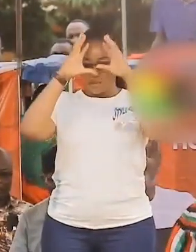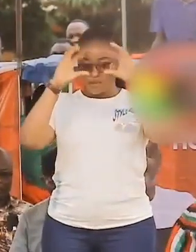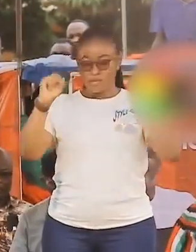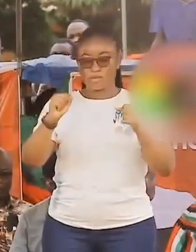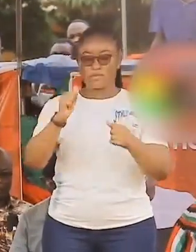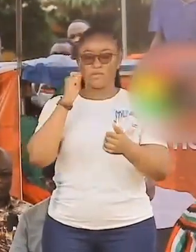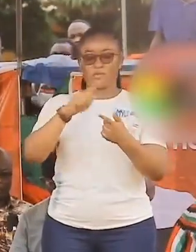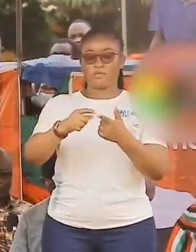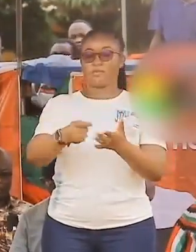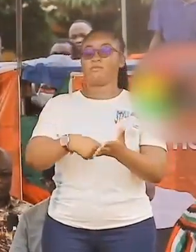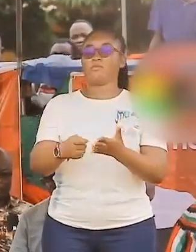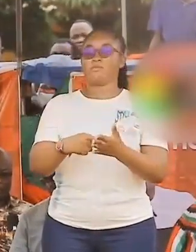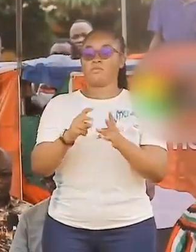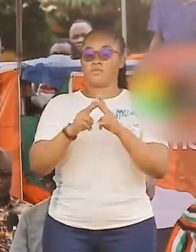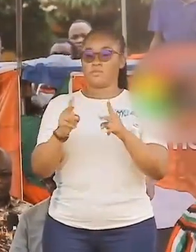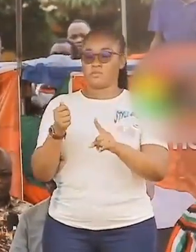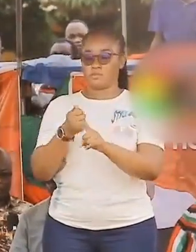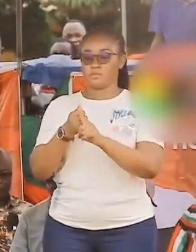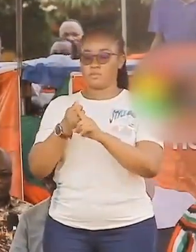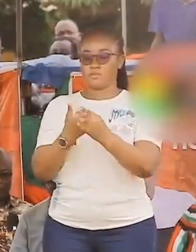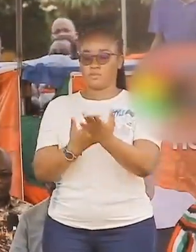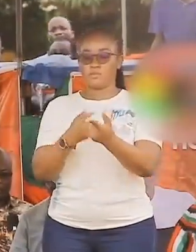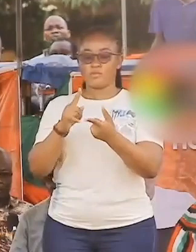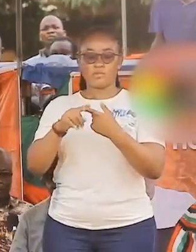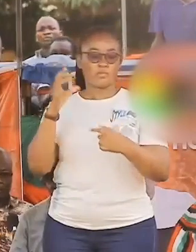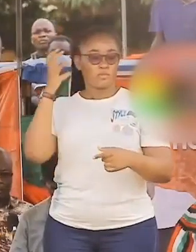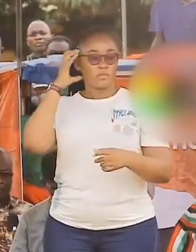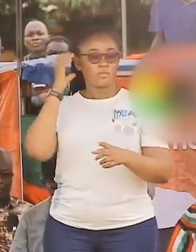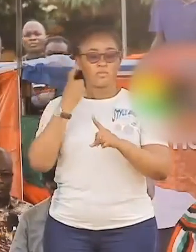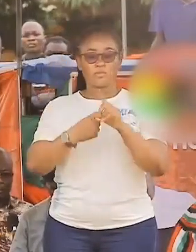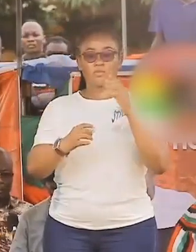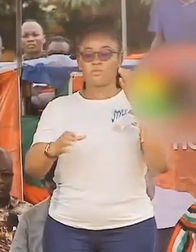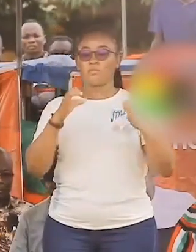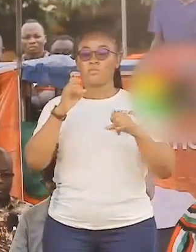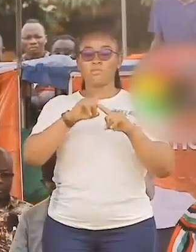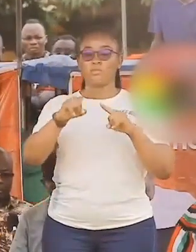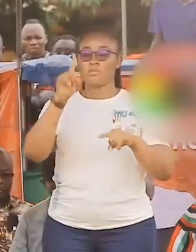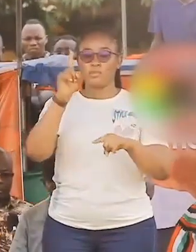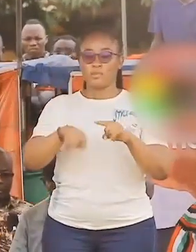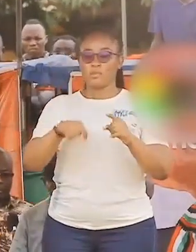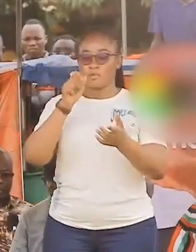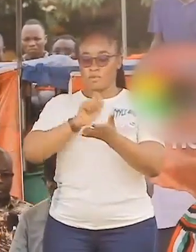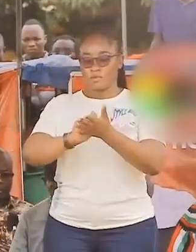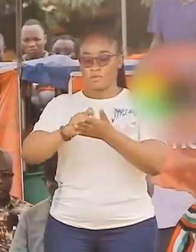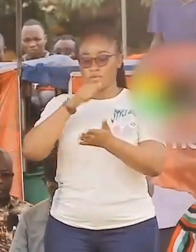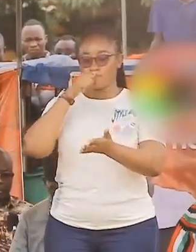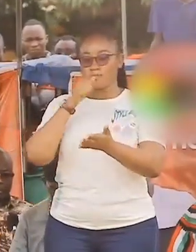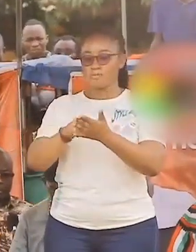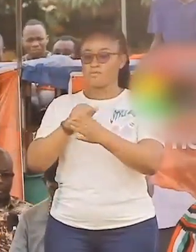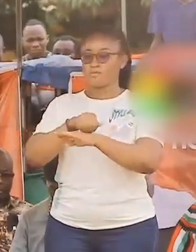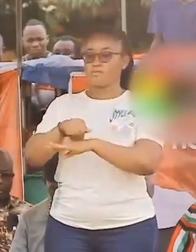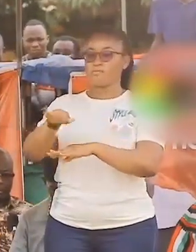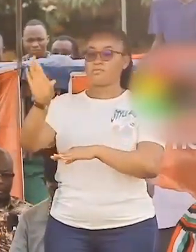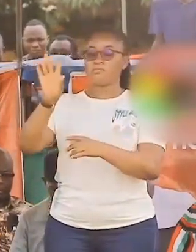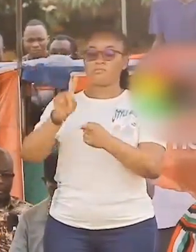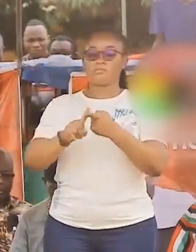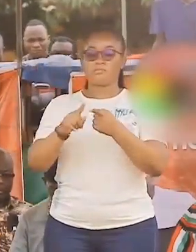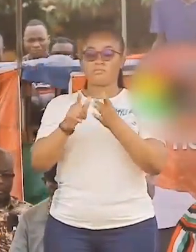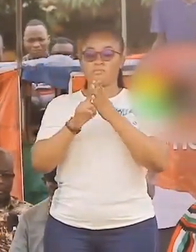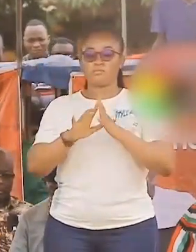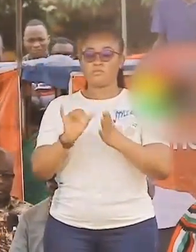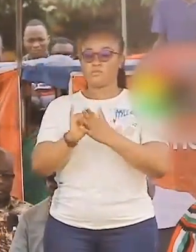I'm going be atrocious. But what I mean? There's letter. He said, I'm